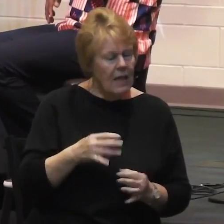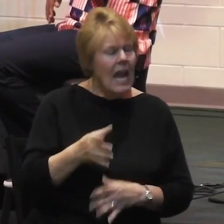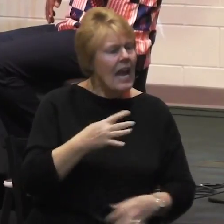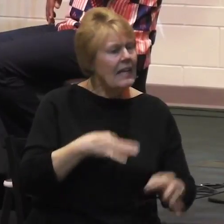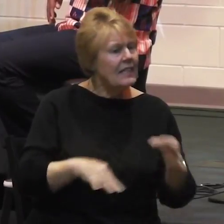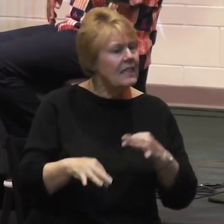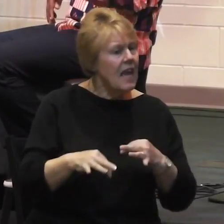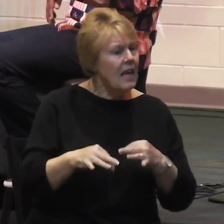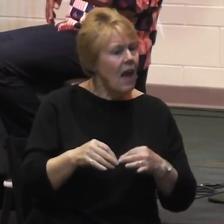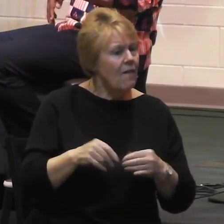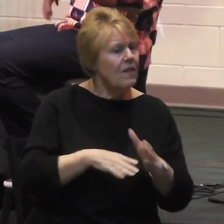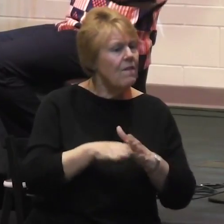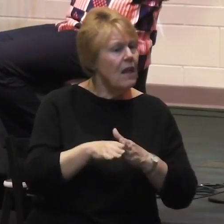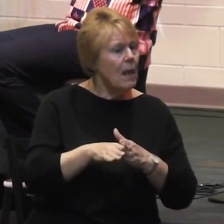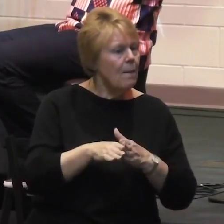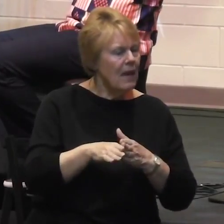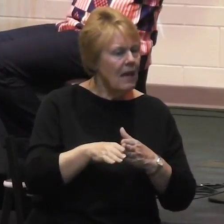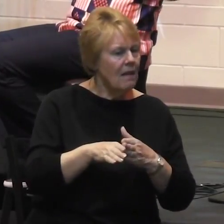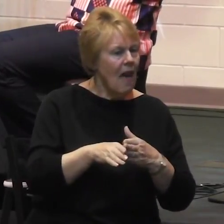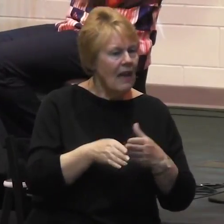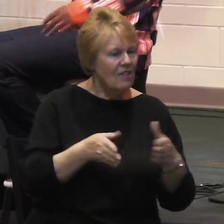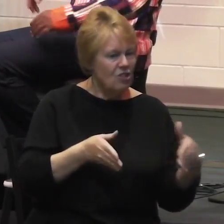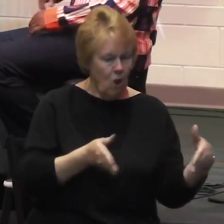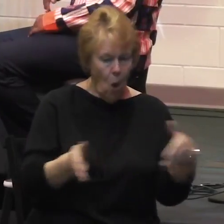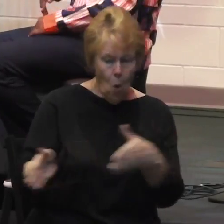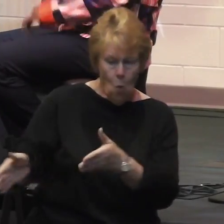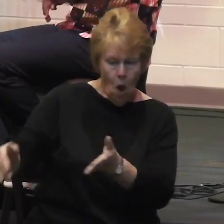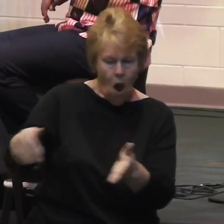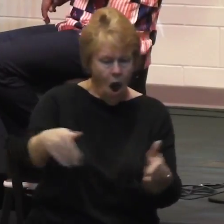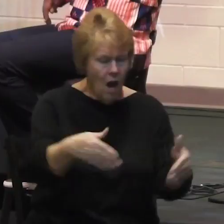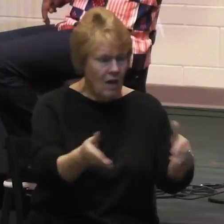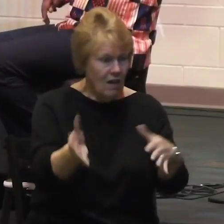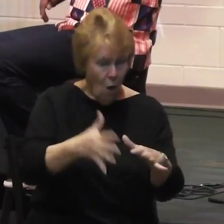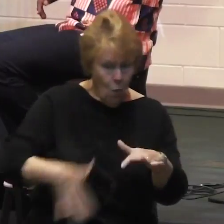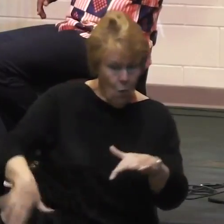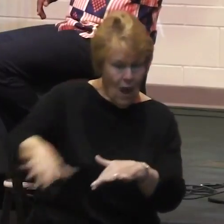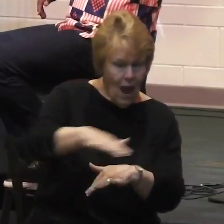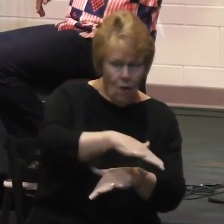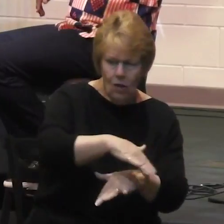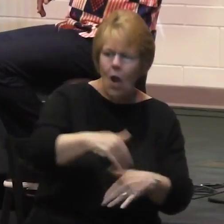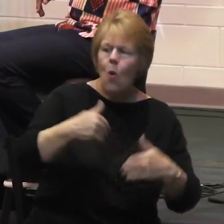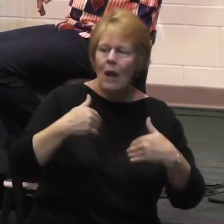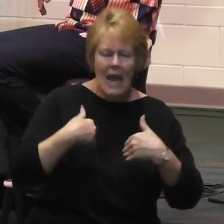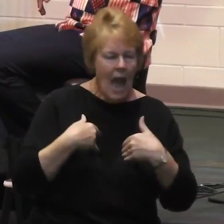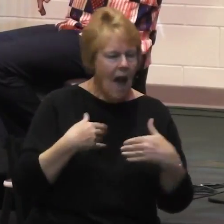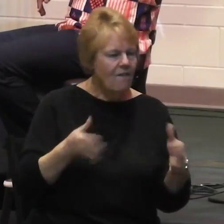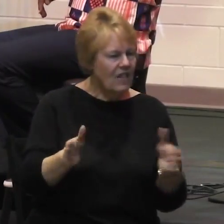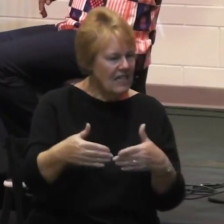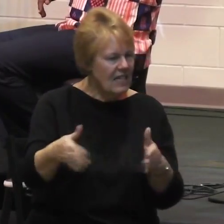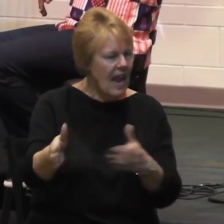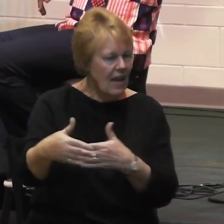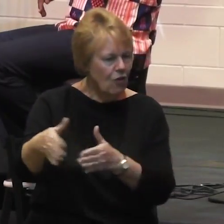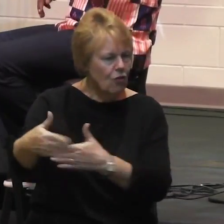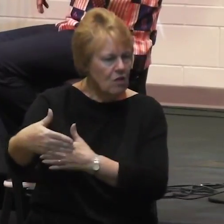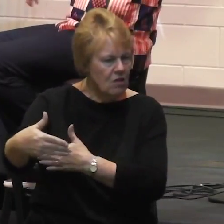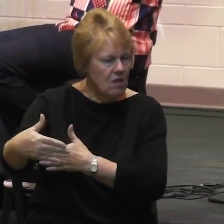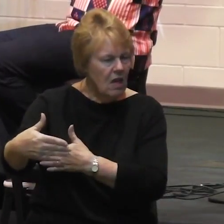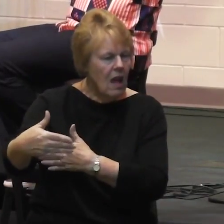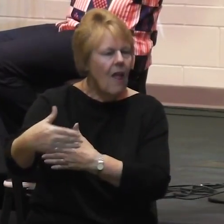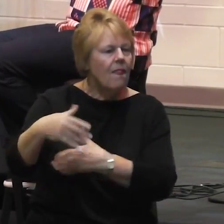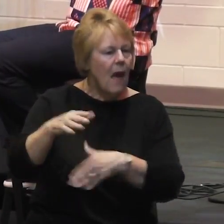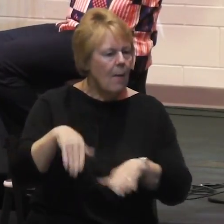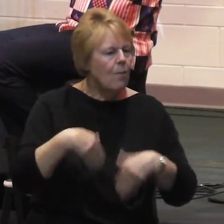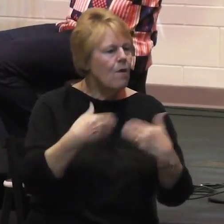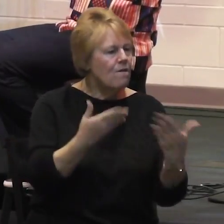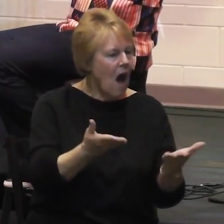to bring in freight containers, 40-foot freight containers. And we have six of them just providing us